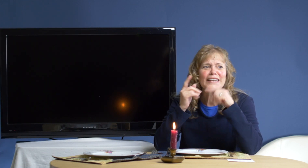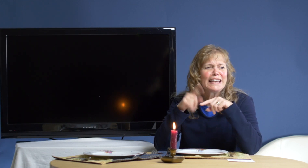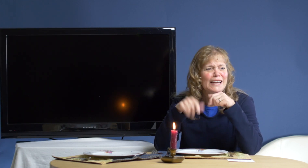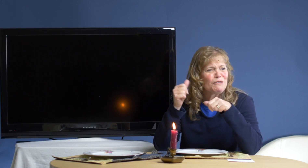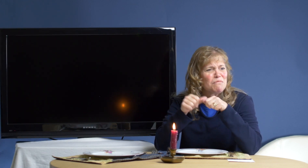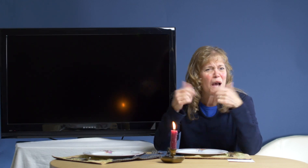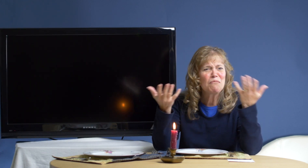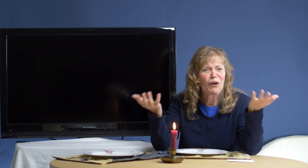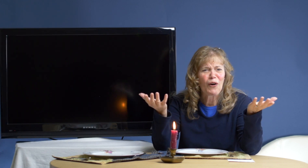I can't remember.